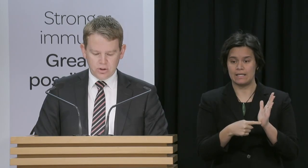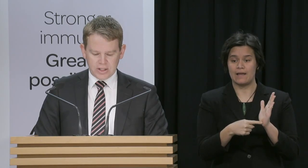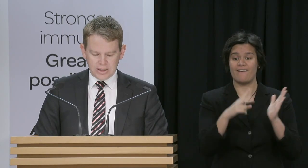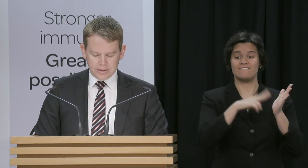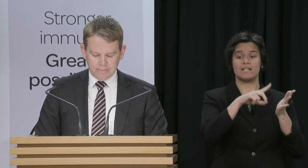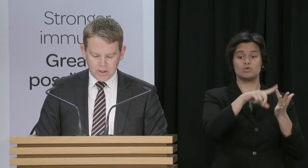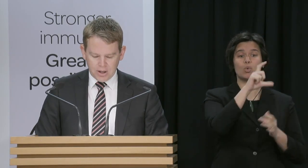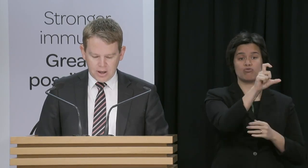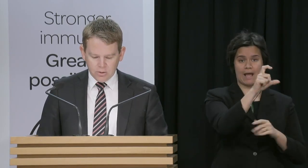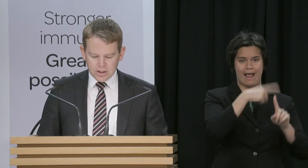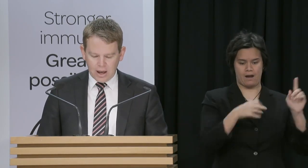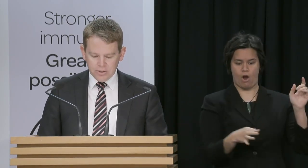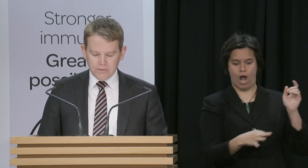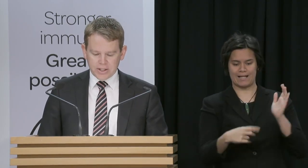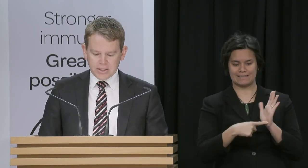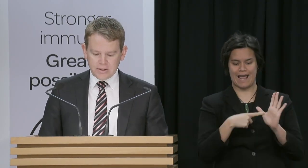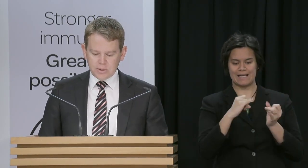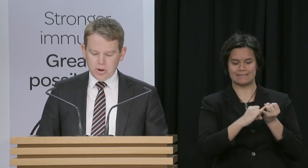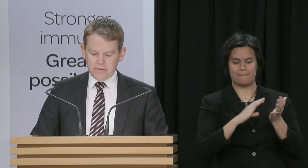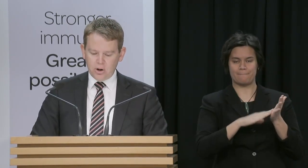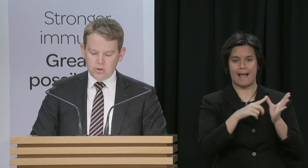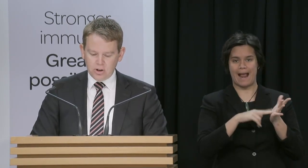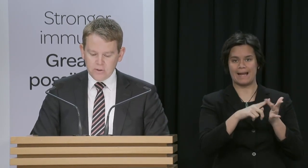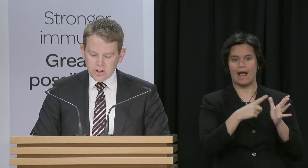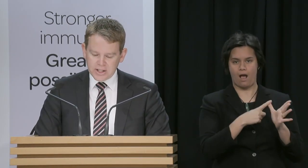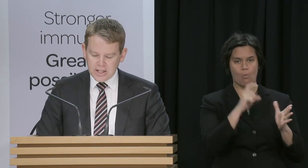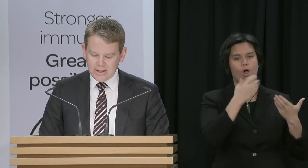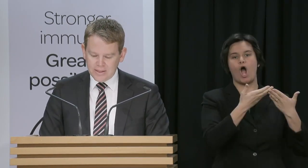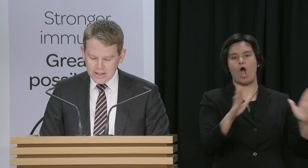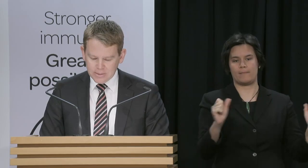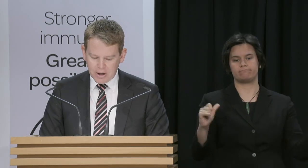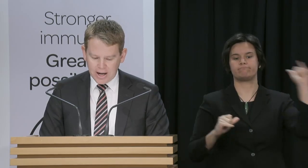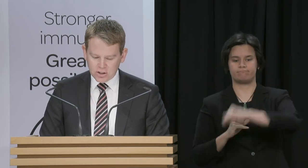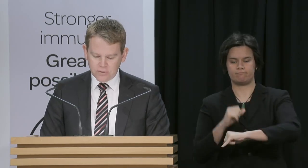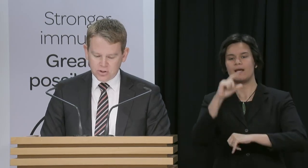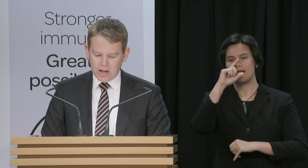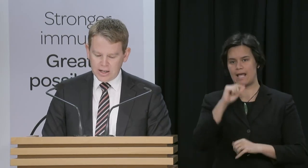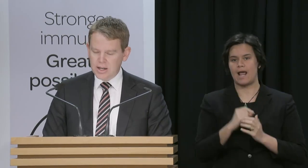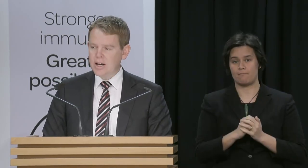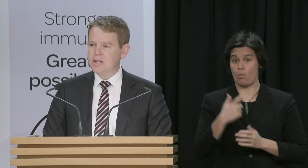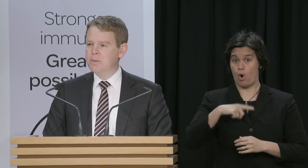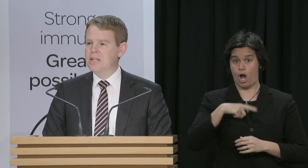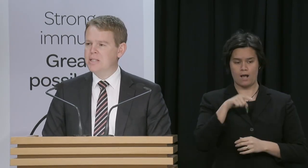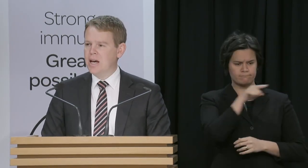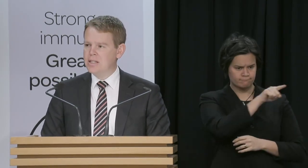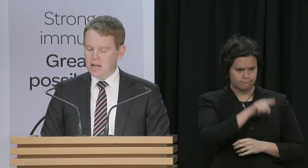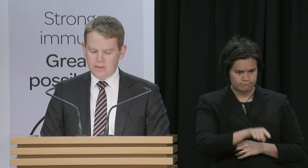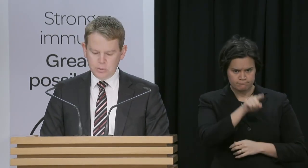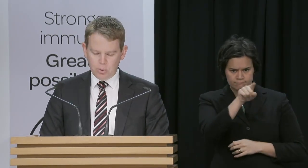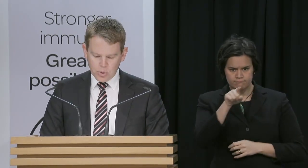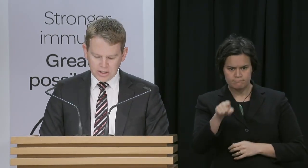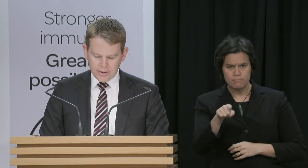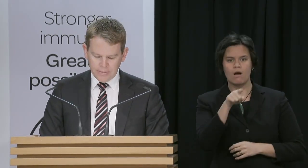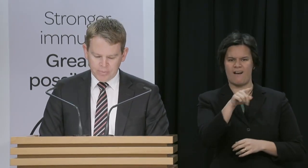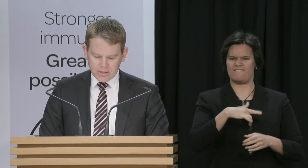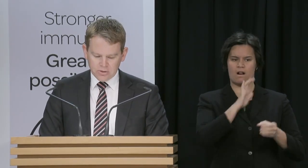travel to New Zealand. The health advice is that the spread of COVID-19 in these parts of Australia has been contained at